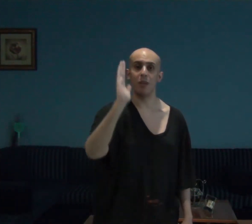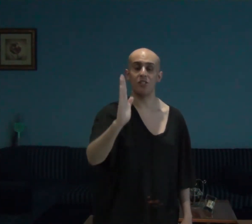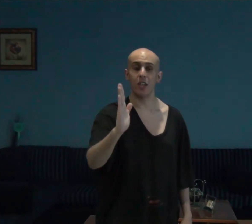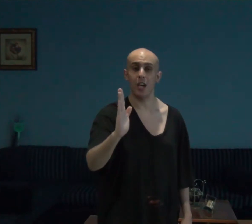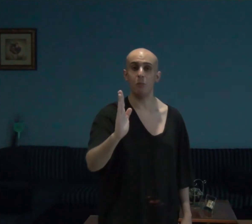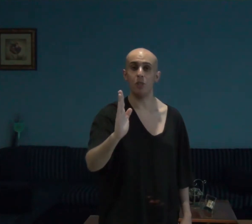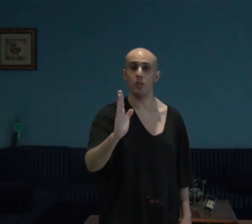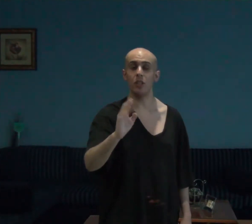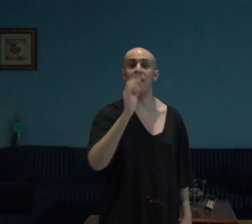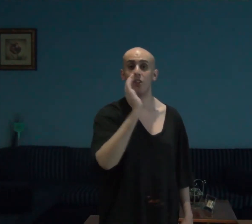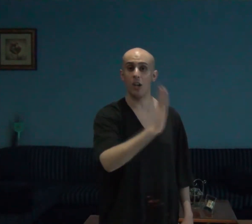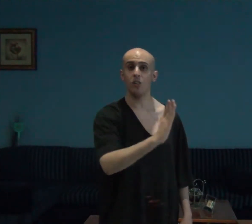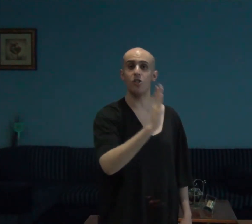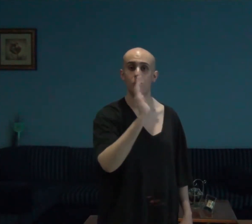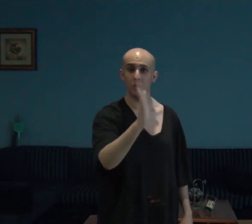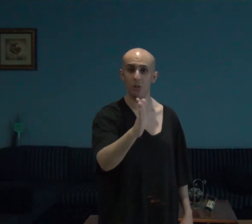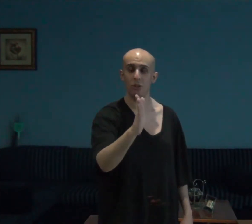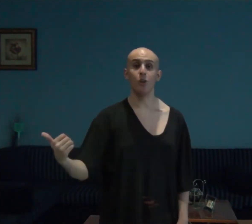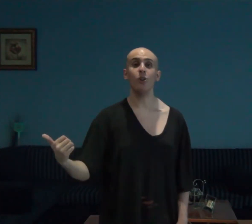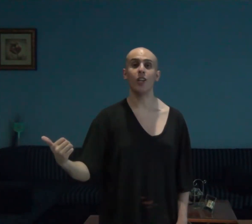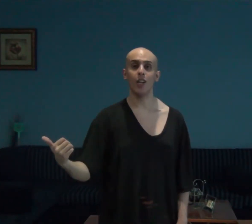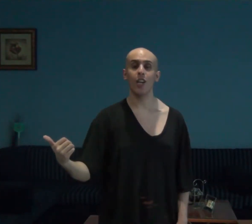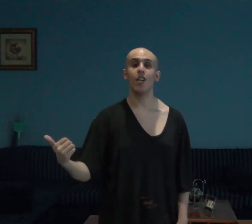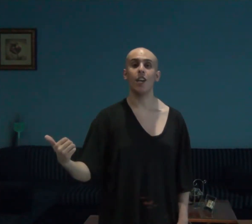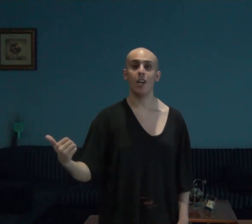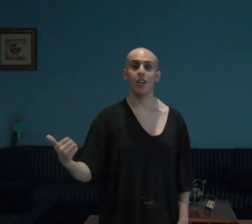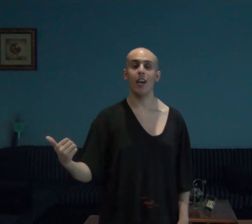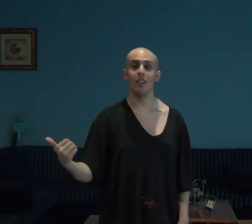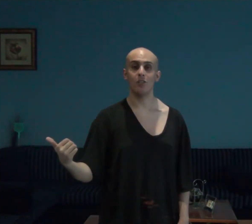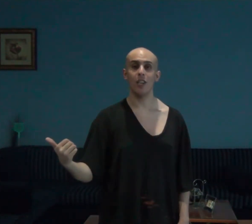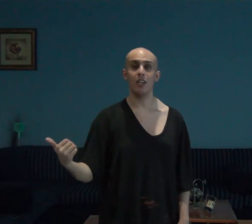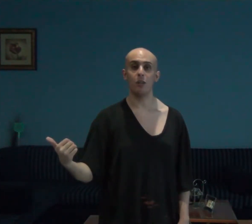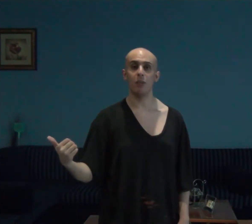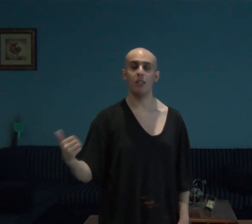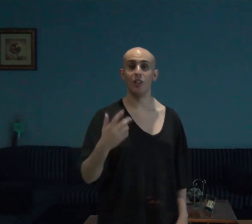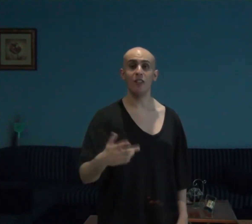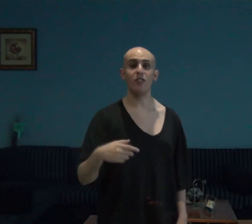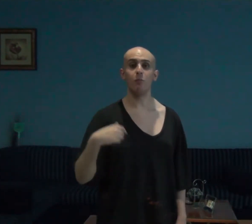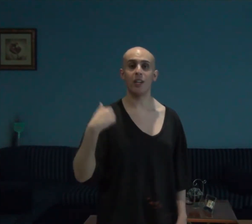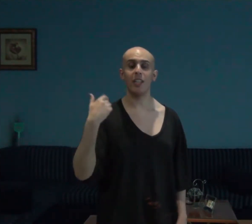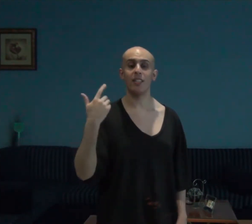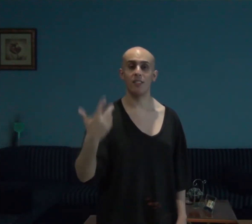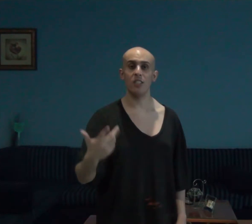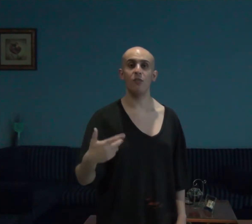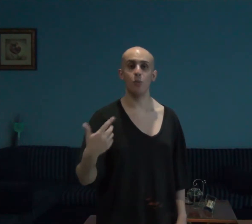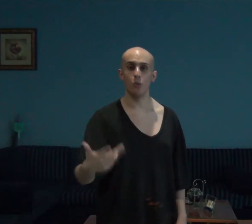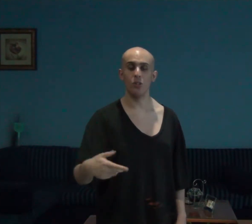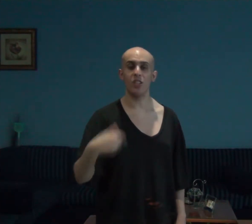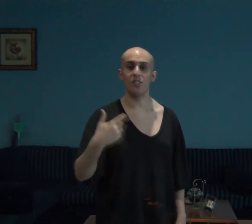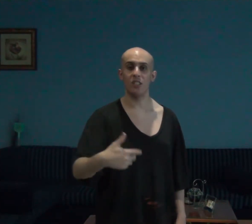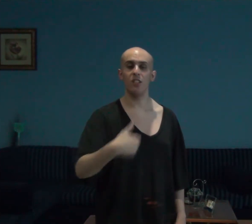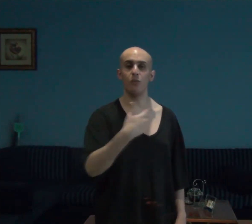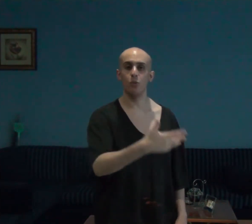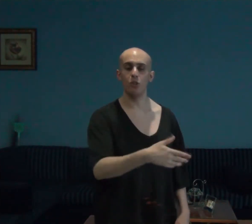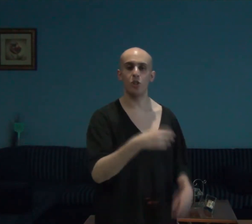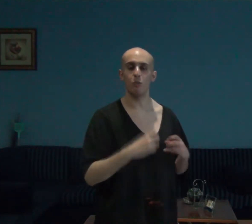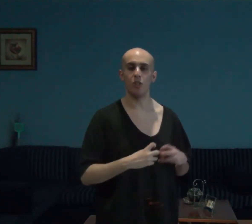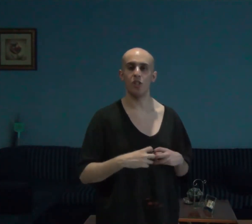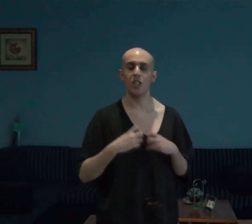best cam girl and the hottest too lola aka alice akerman lives by a set of rules a set of rules in which she